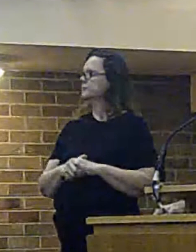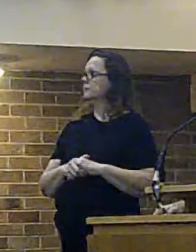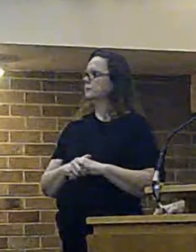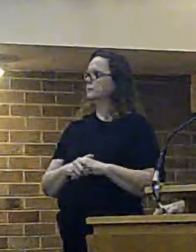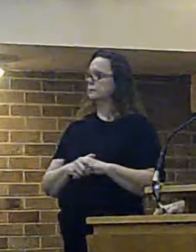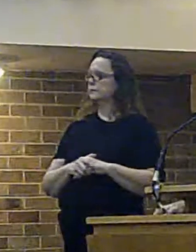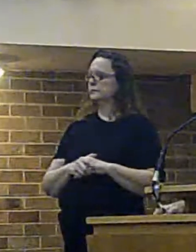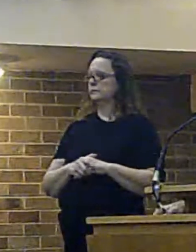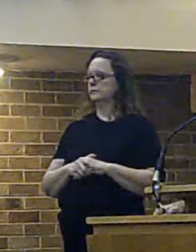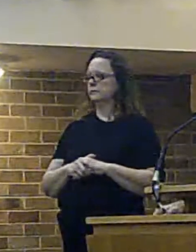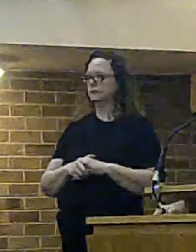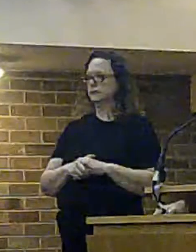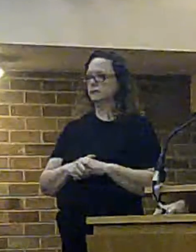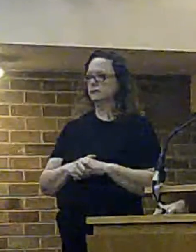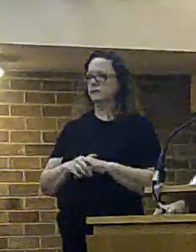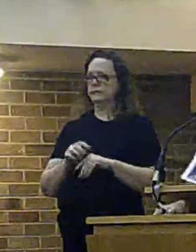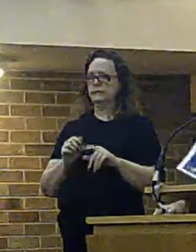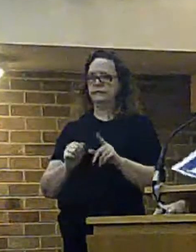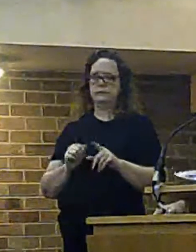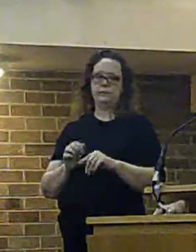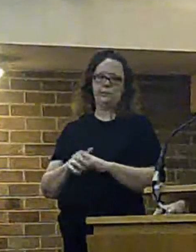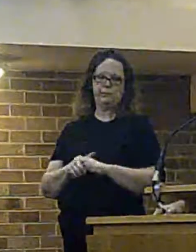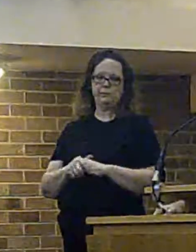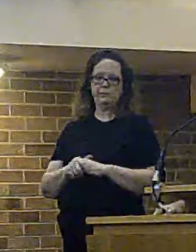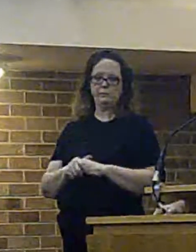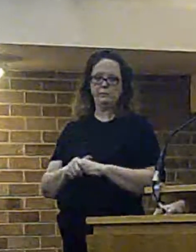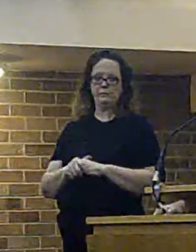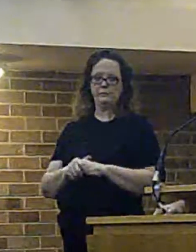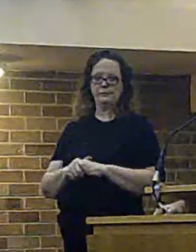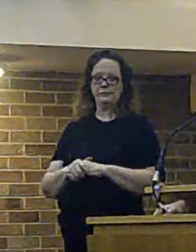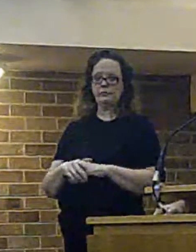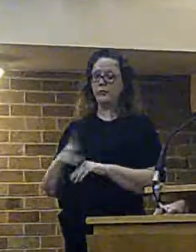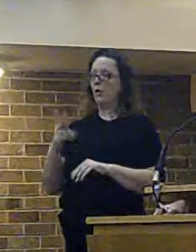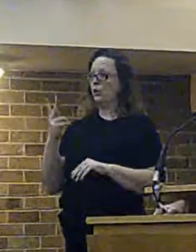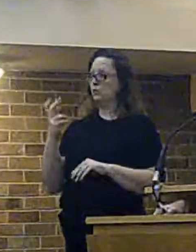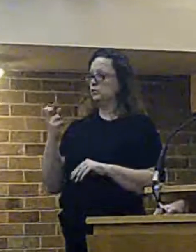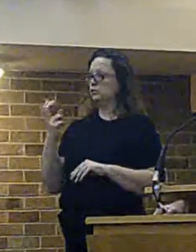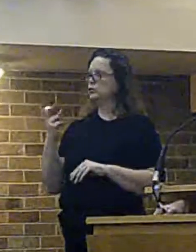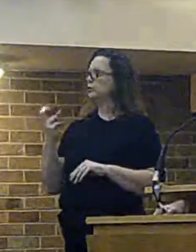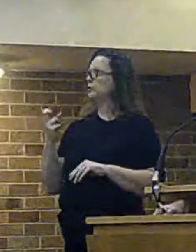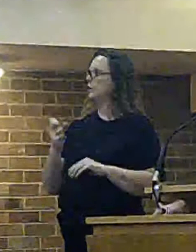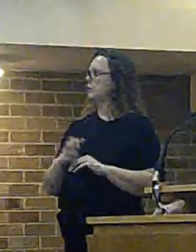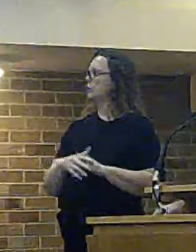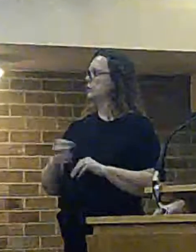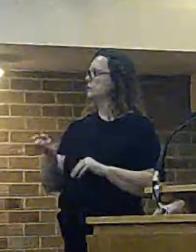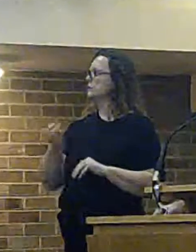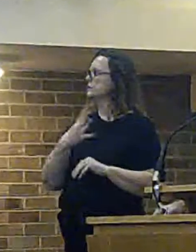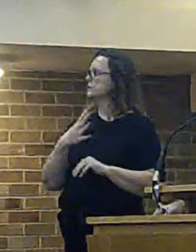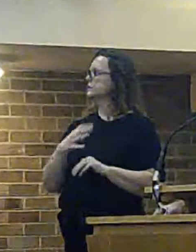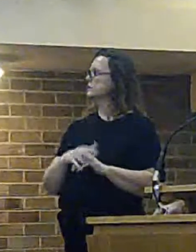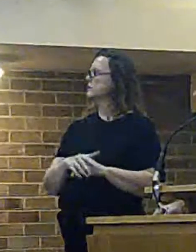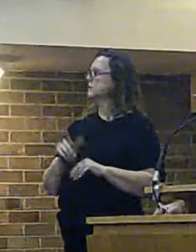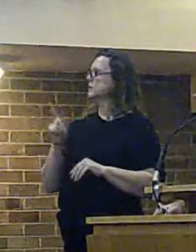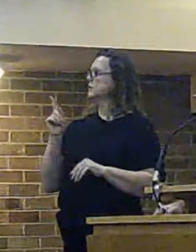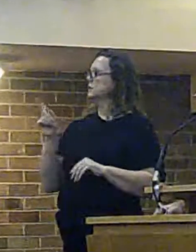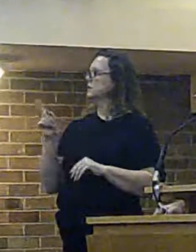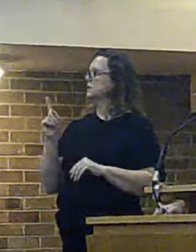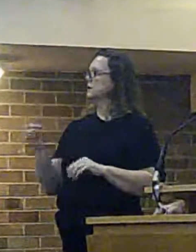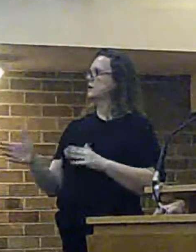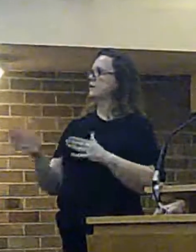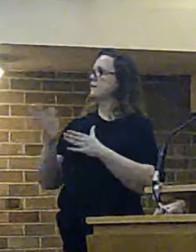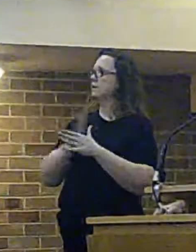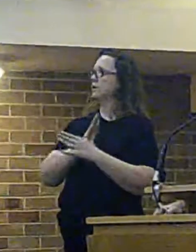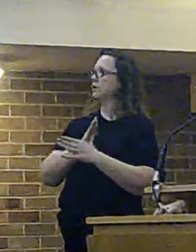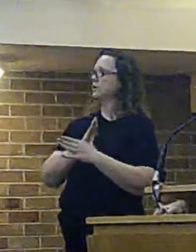what i'll do is uh hopefully uh we've got a couple there's two more slides which you just did so that's that's the first